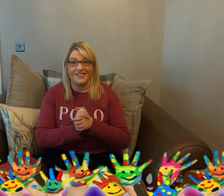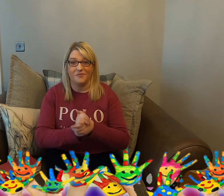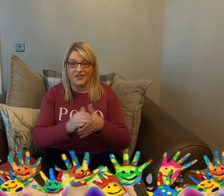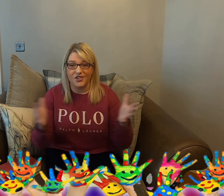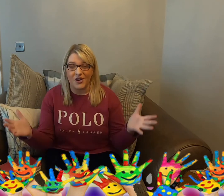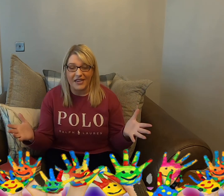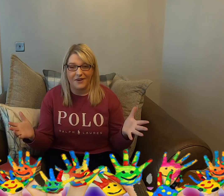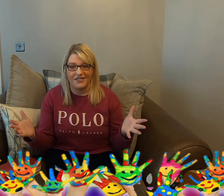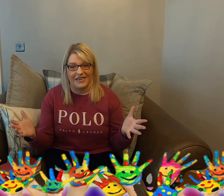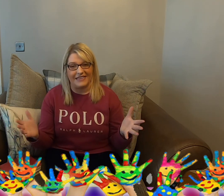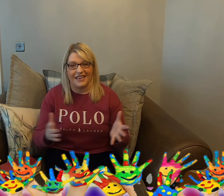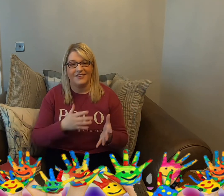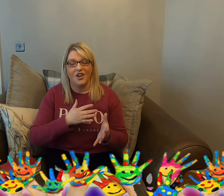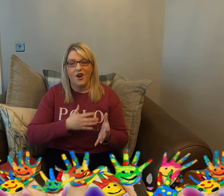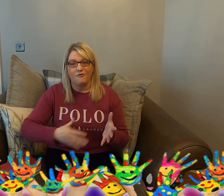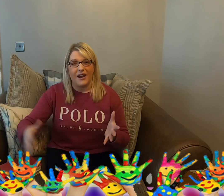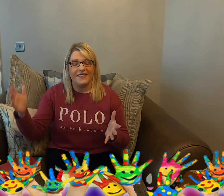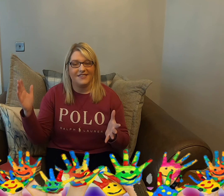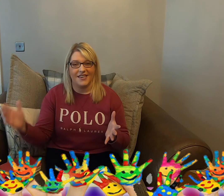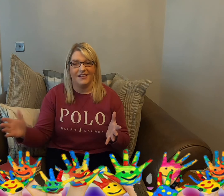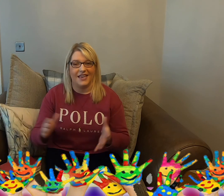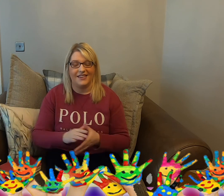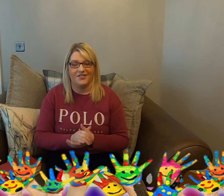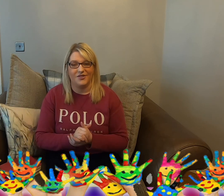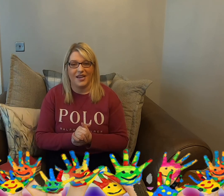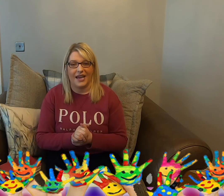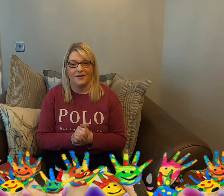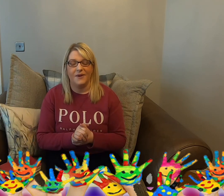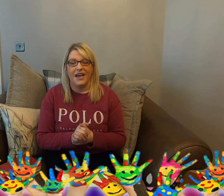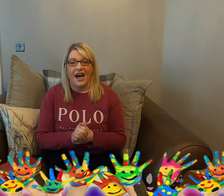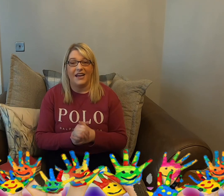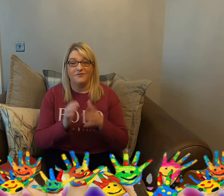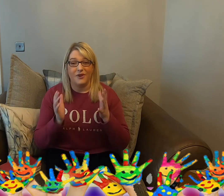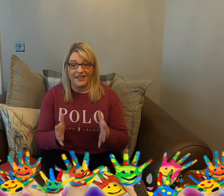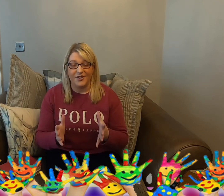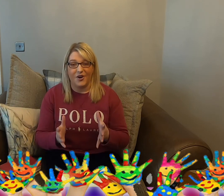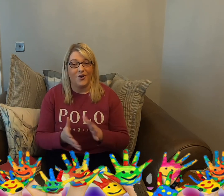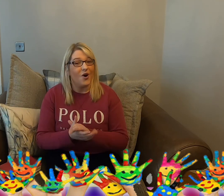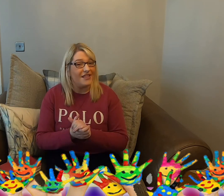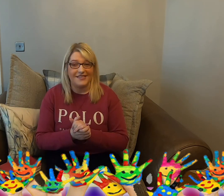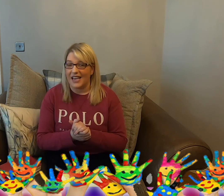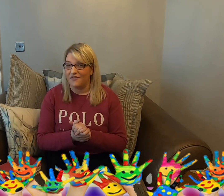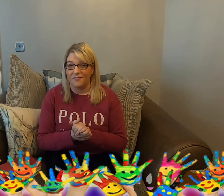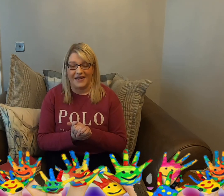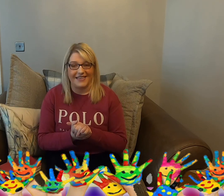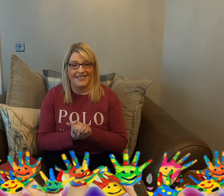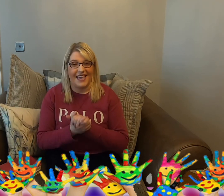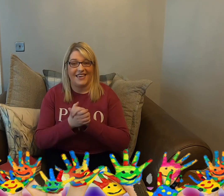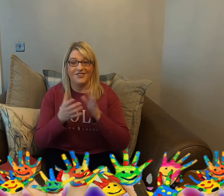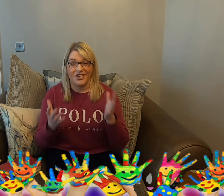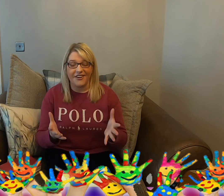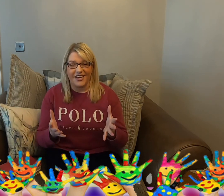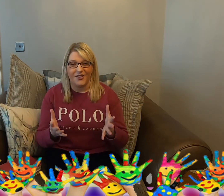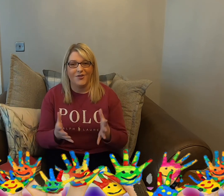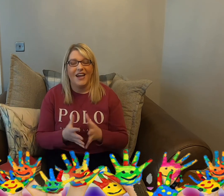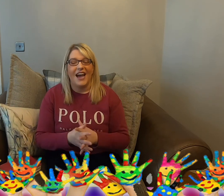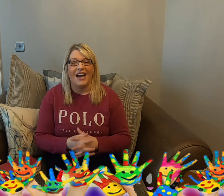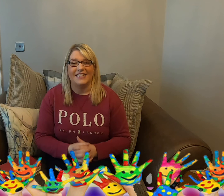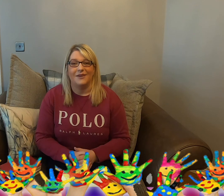as we journey with Jesus right till Easter time and right now all that's left for me to say is cheerio and I